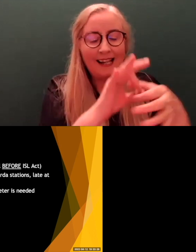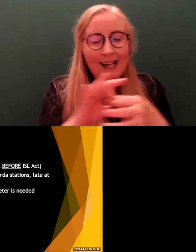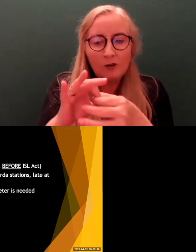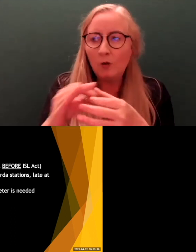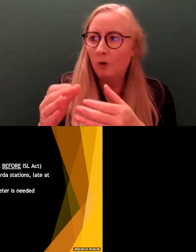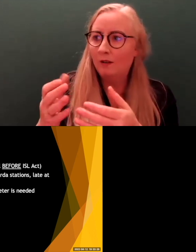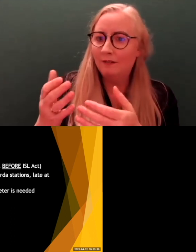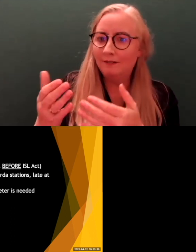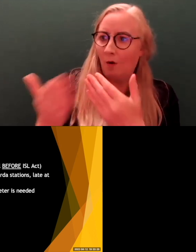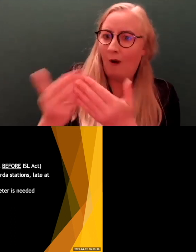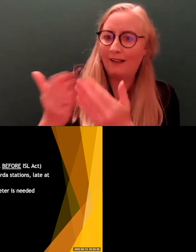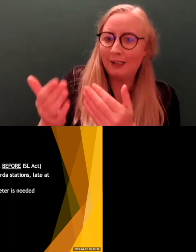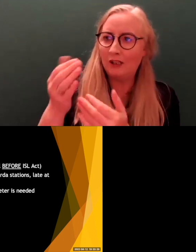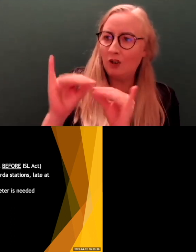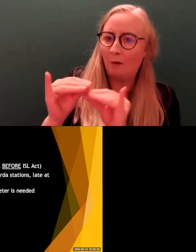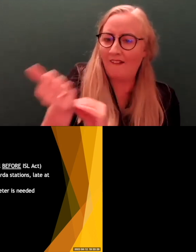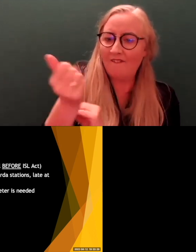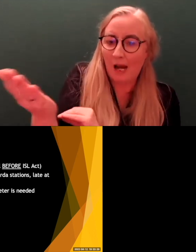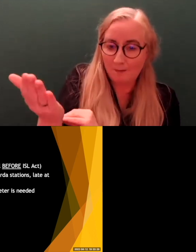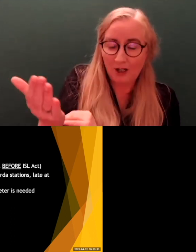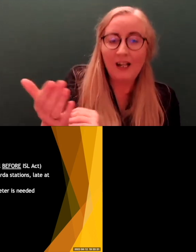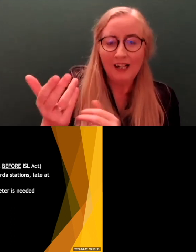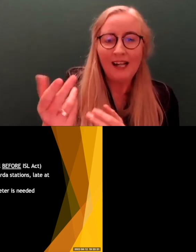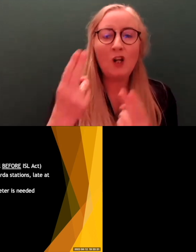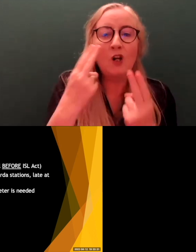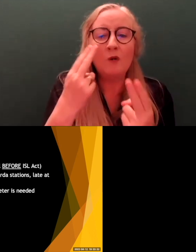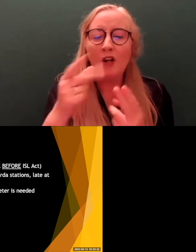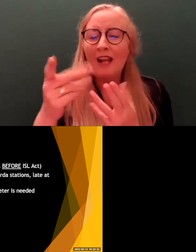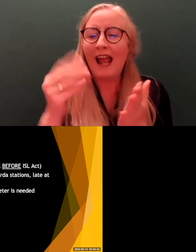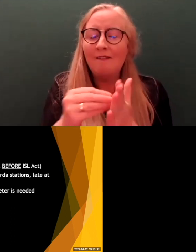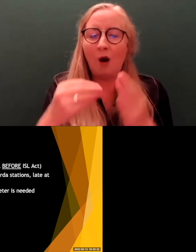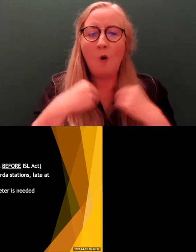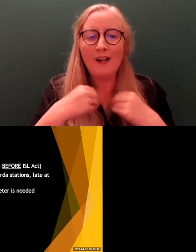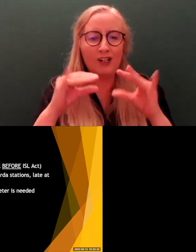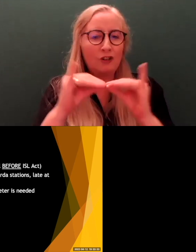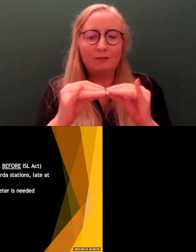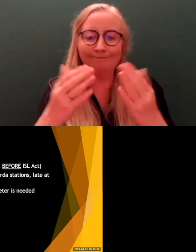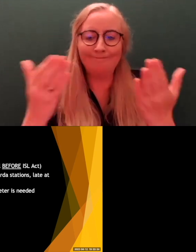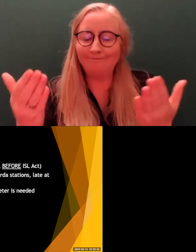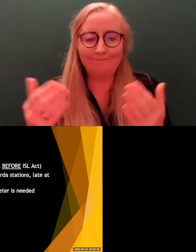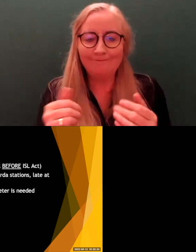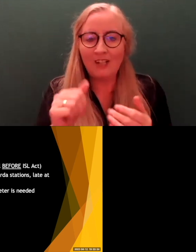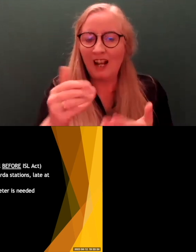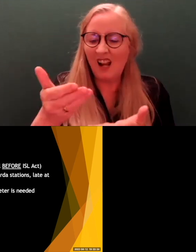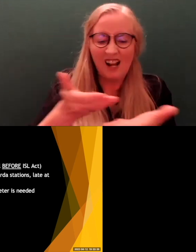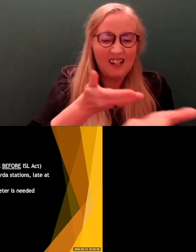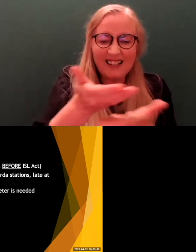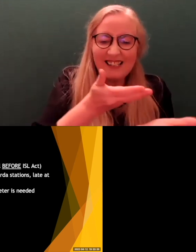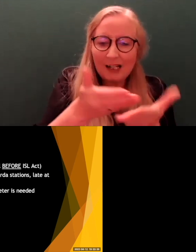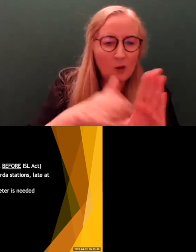So realistically, you should have your own interpreter for, say, your consultation with your solicitor, if we're to talk about a Garda